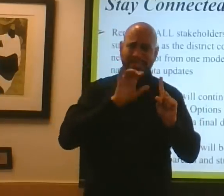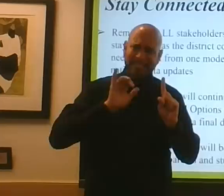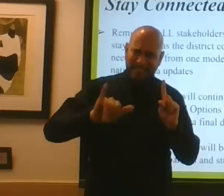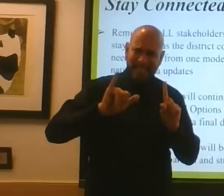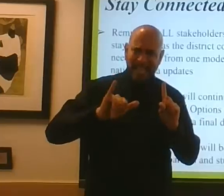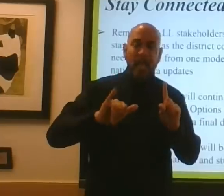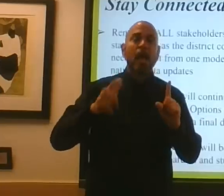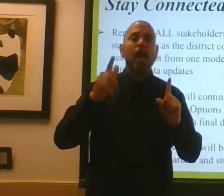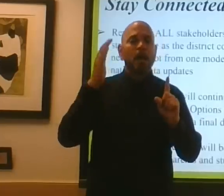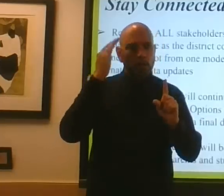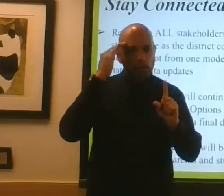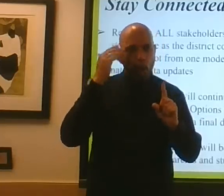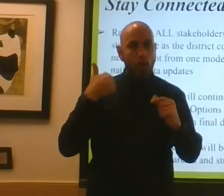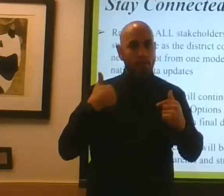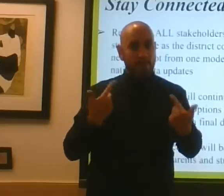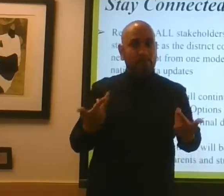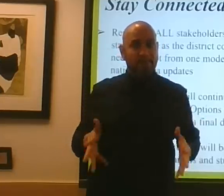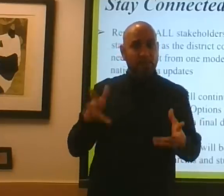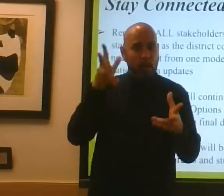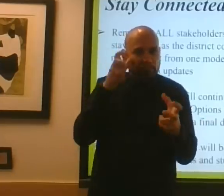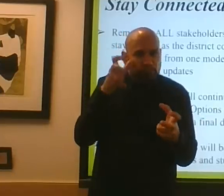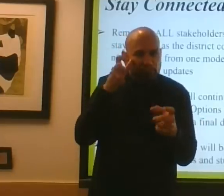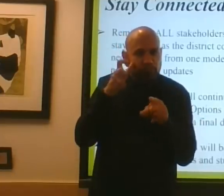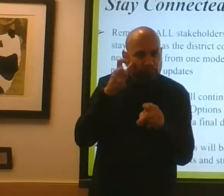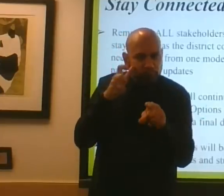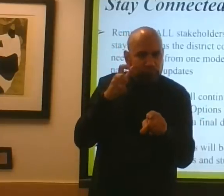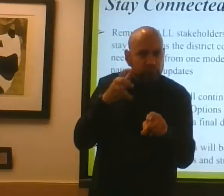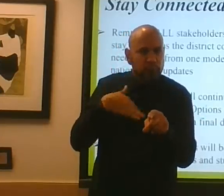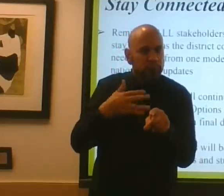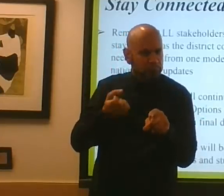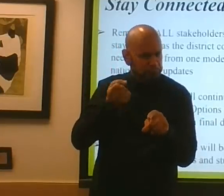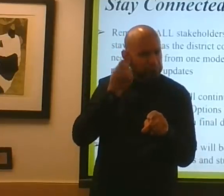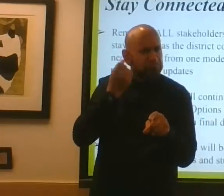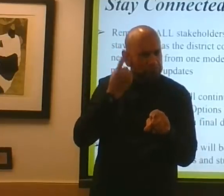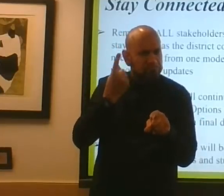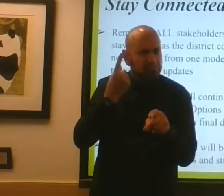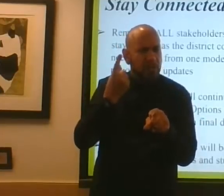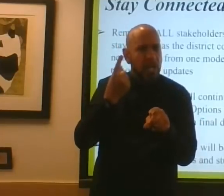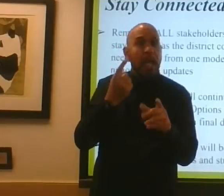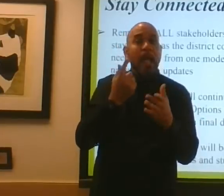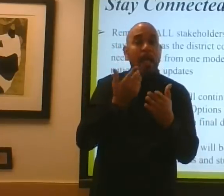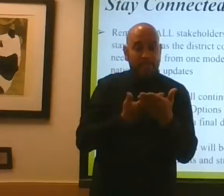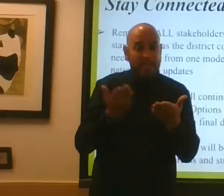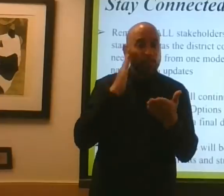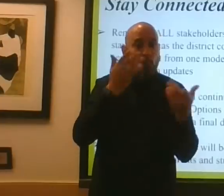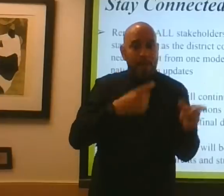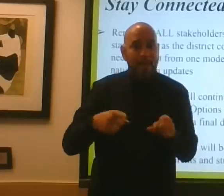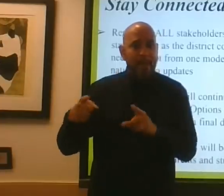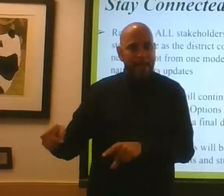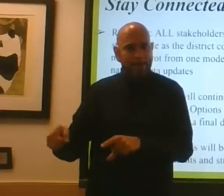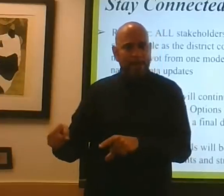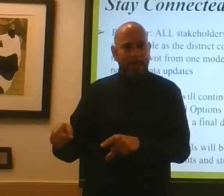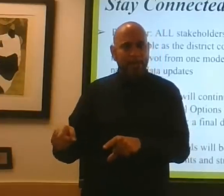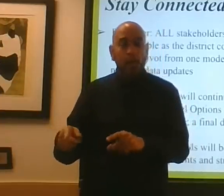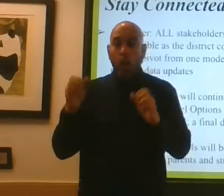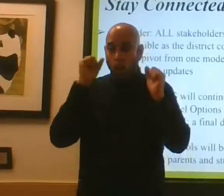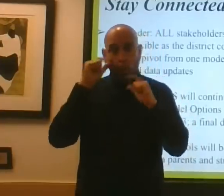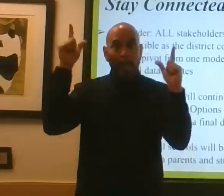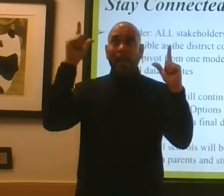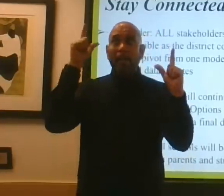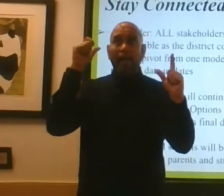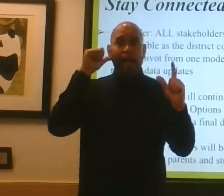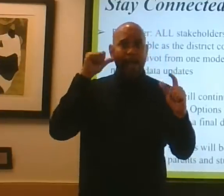you're being heard. Know we're working. That things are going to happen. Wake up every day. an expectation of good.